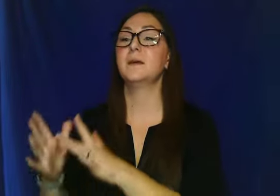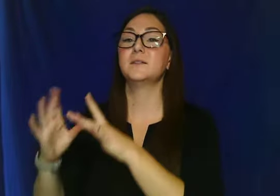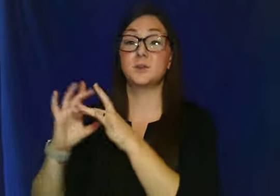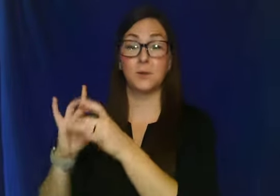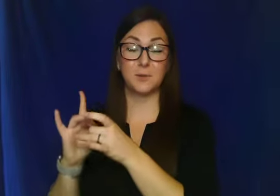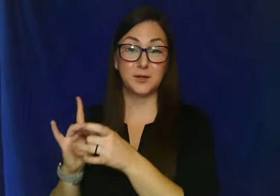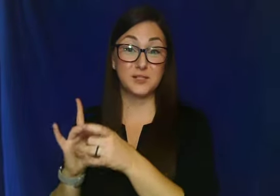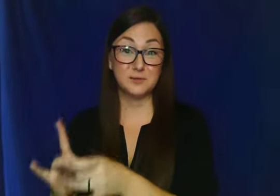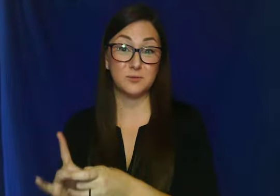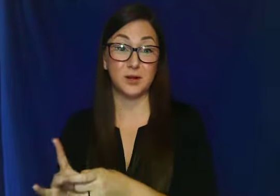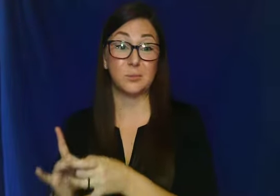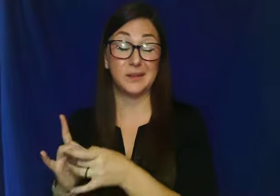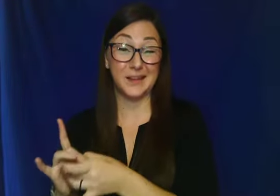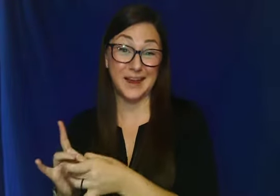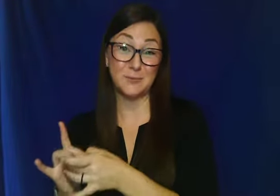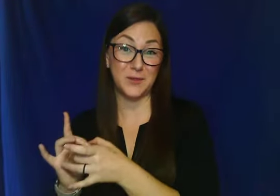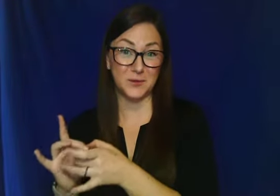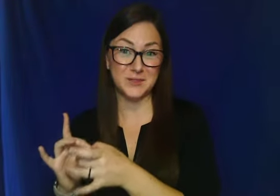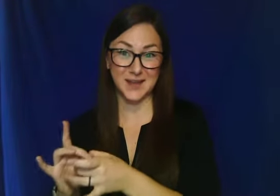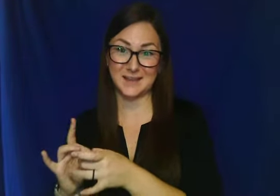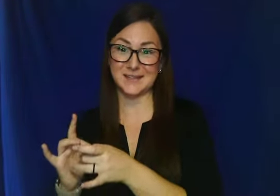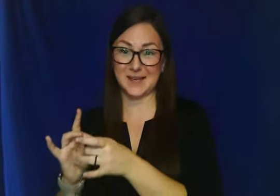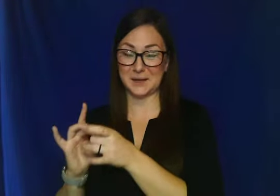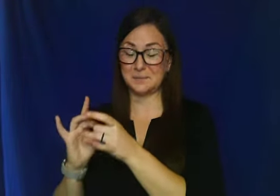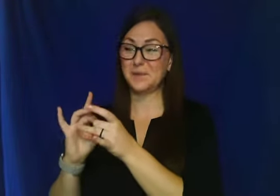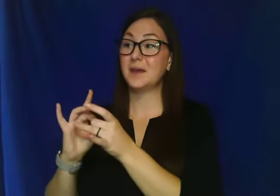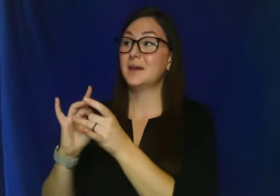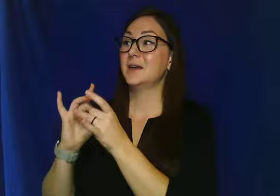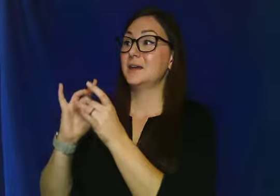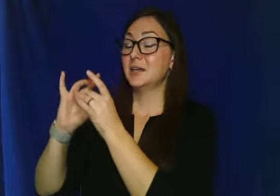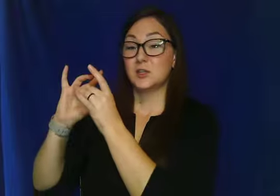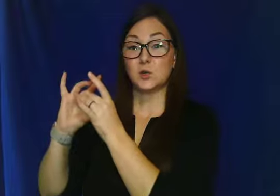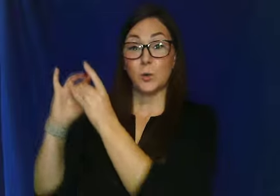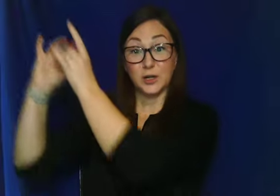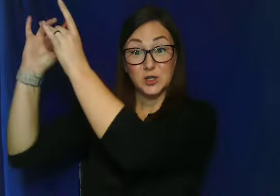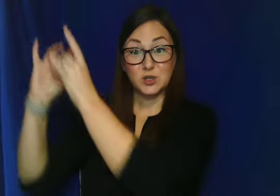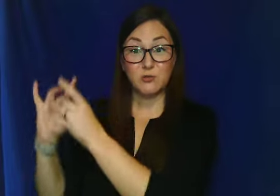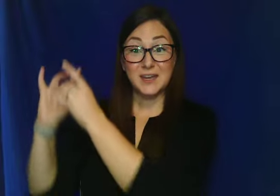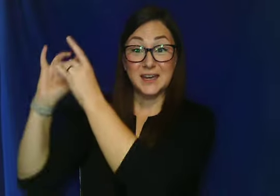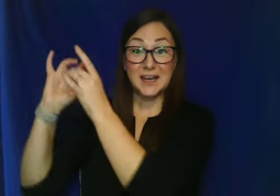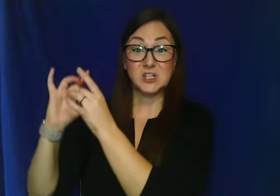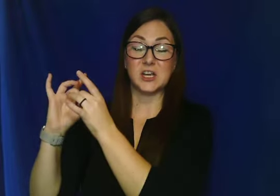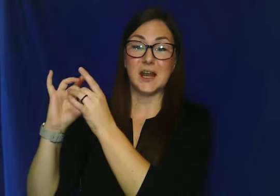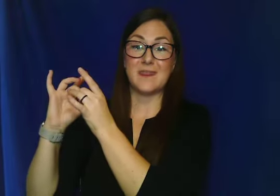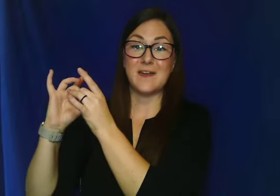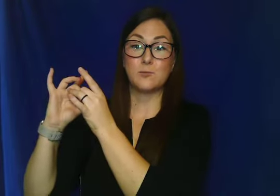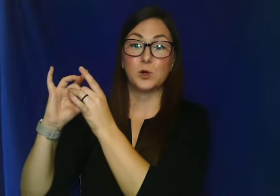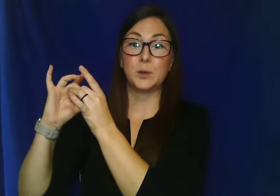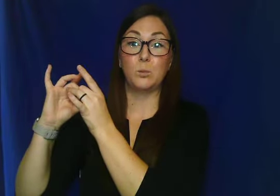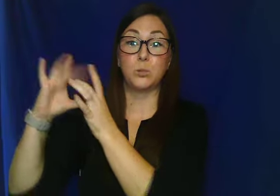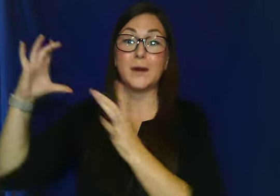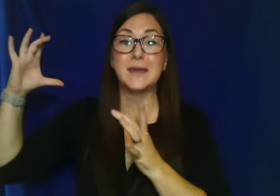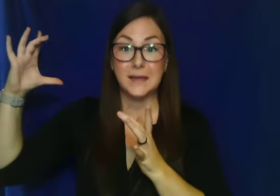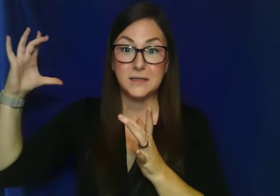So what we're going to do is we're going to play with those signs again. So we're going to show the connection and then we're going to break it.